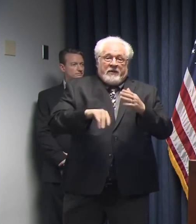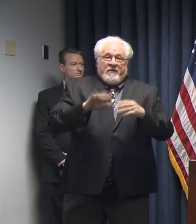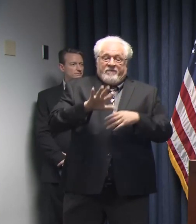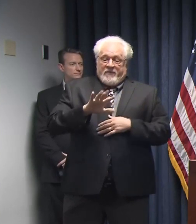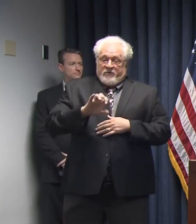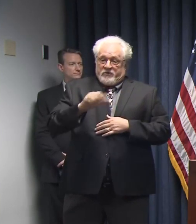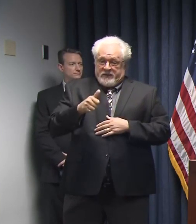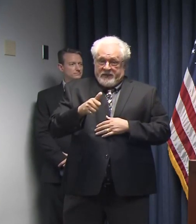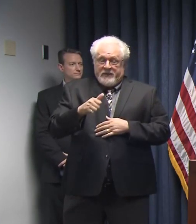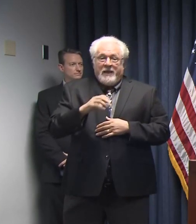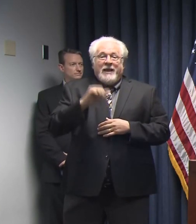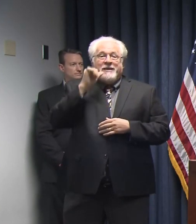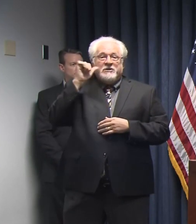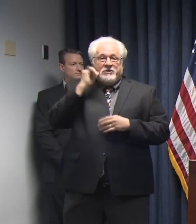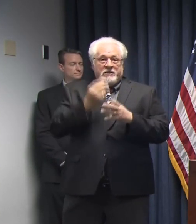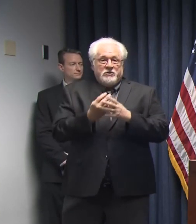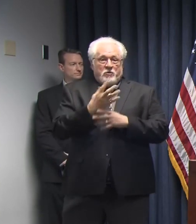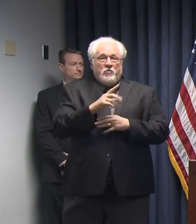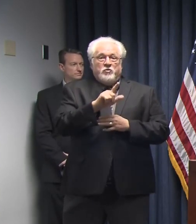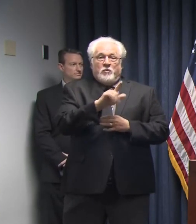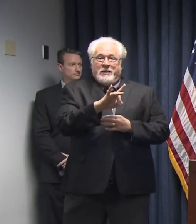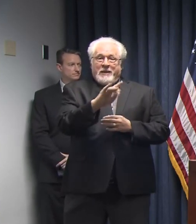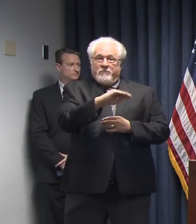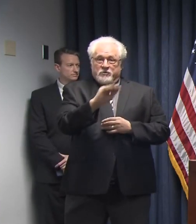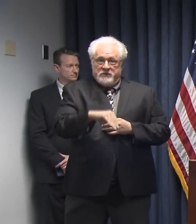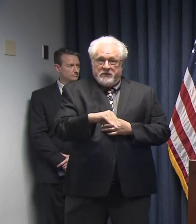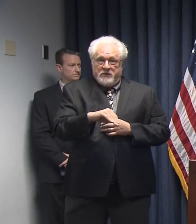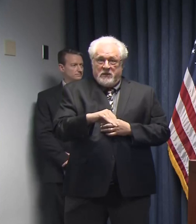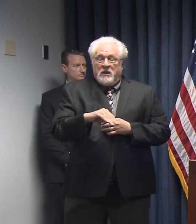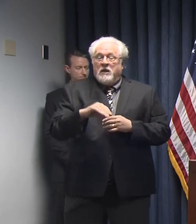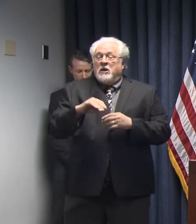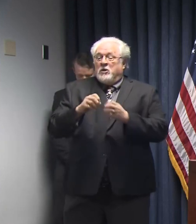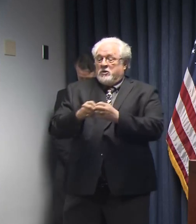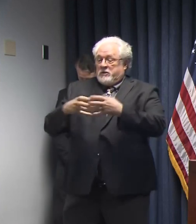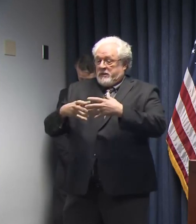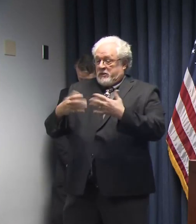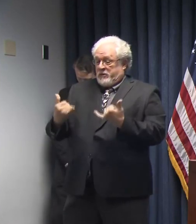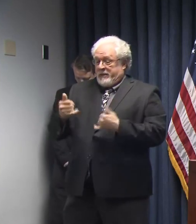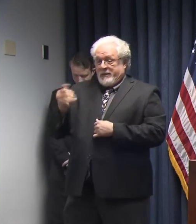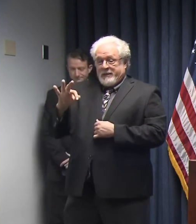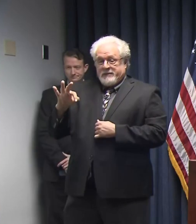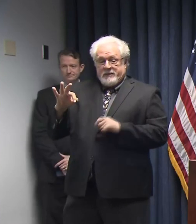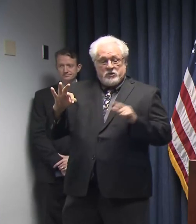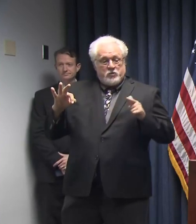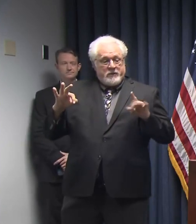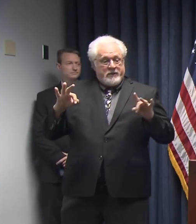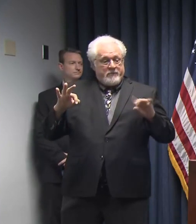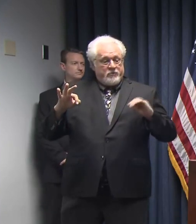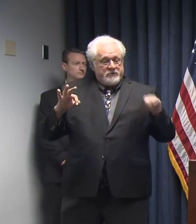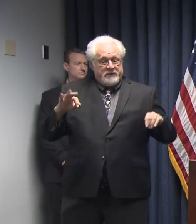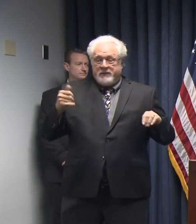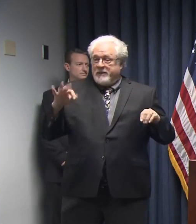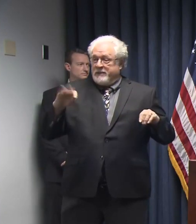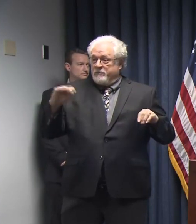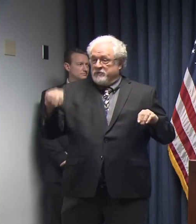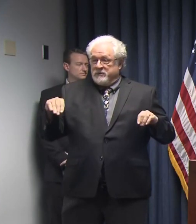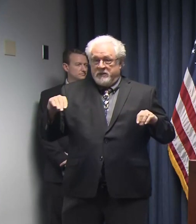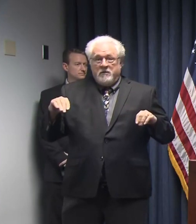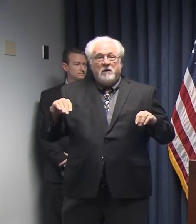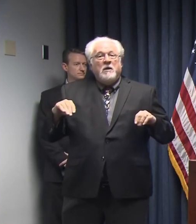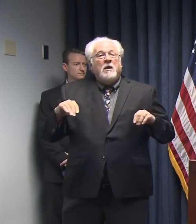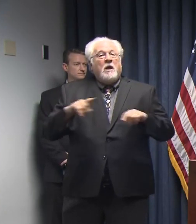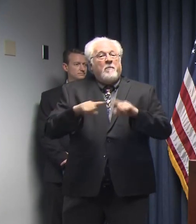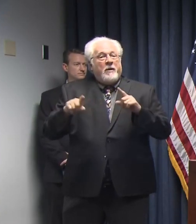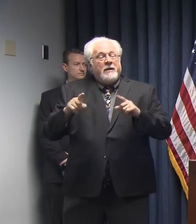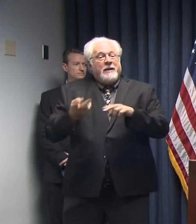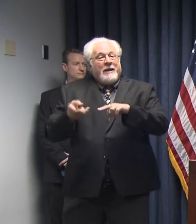and yesterday's growth was 28 percent, and today's was 19. But I want you all to keep in mind today's